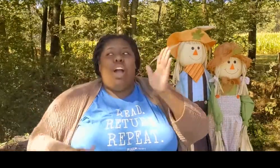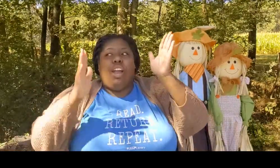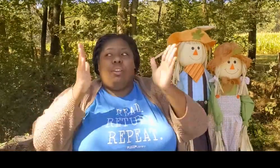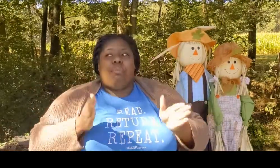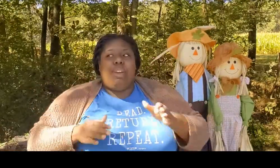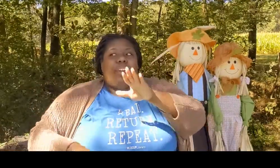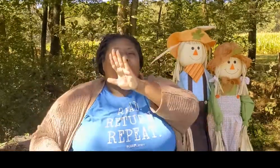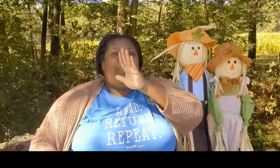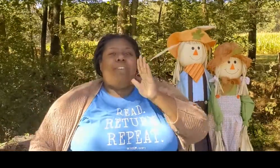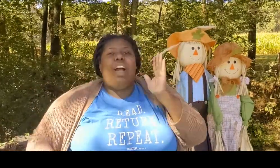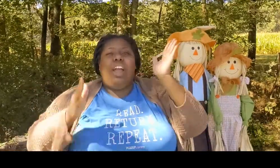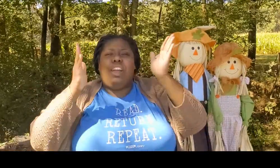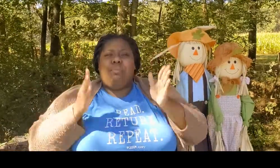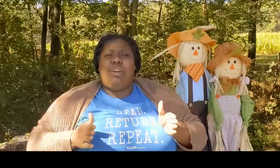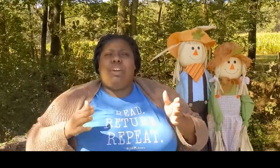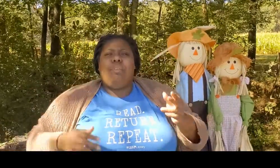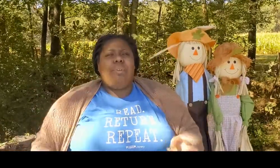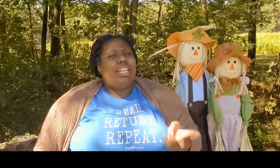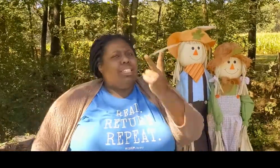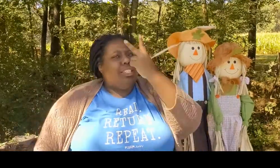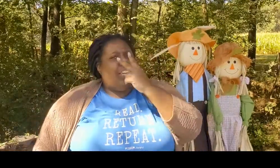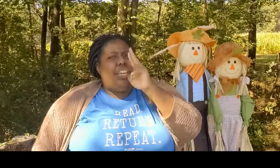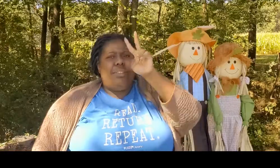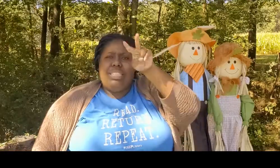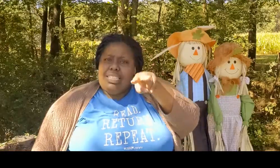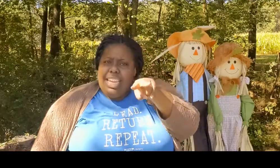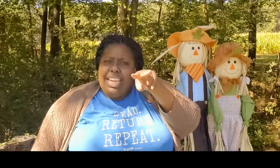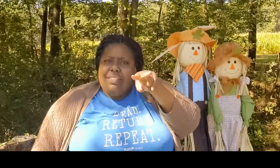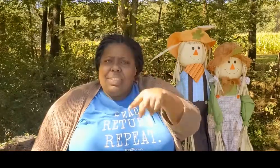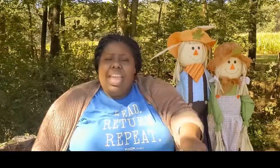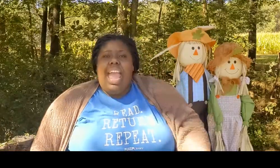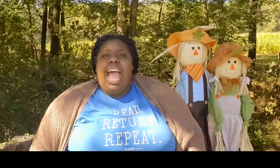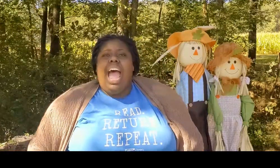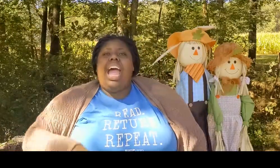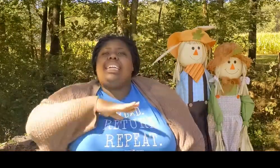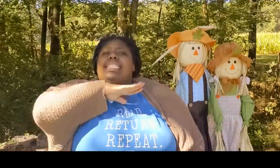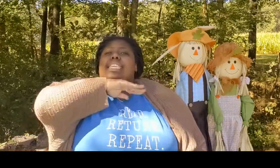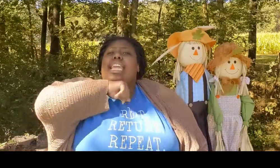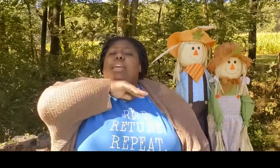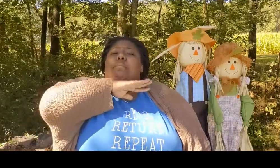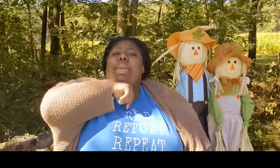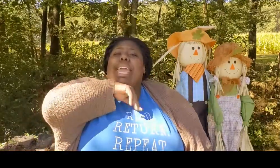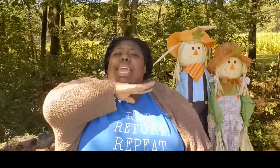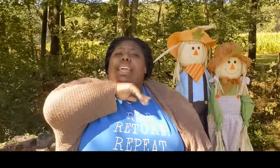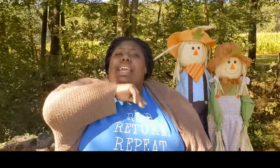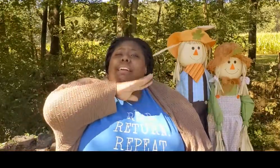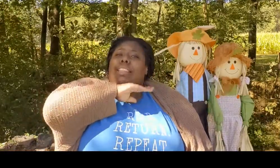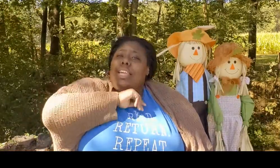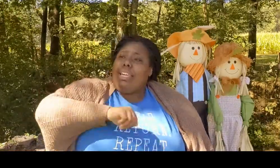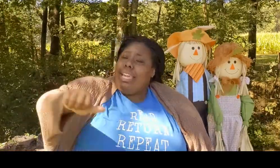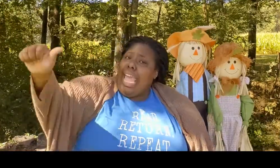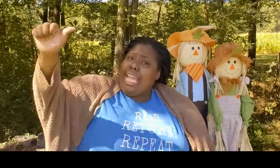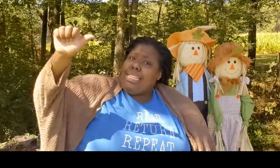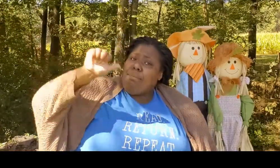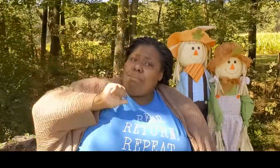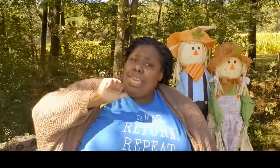Farmer, farmer. What do you see? I see a pig looking at me.